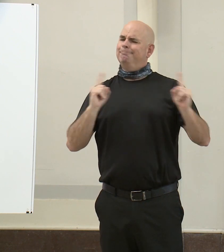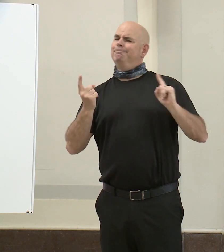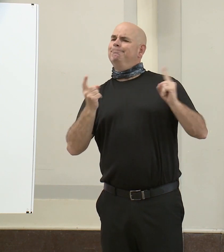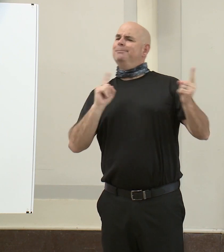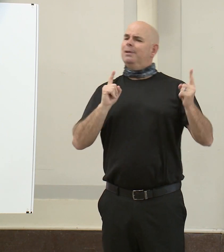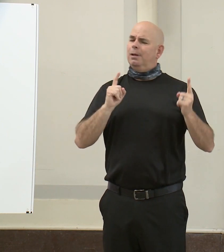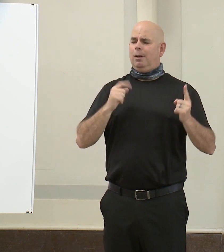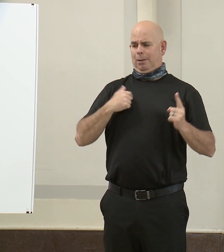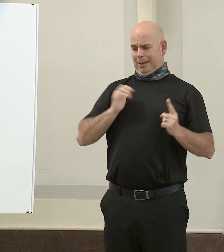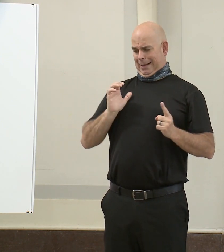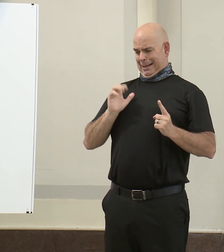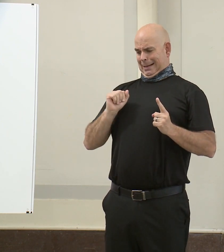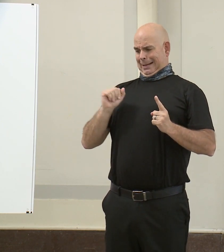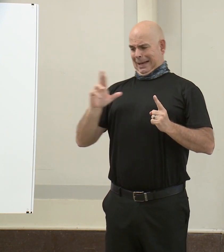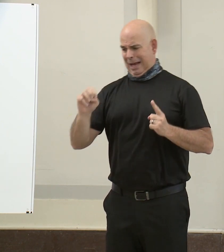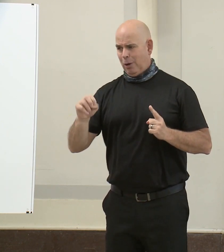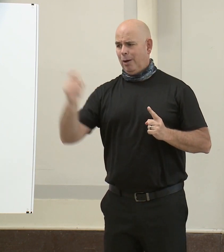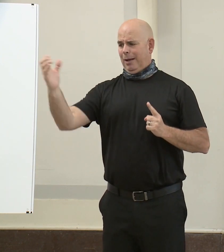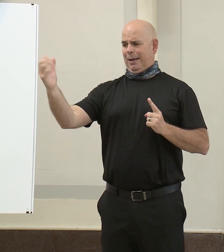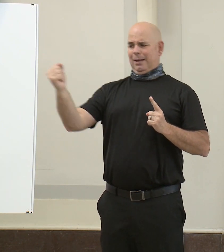residents and their well-being.